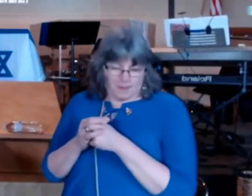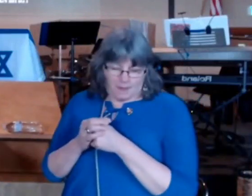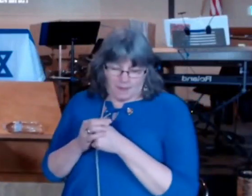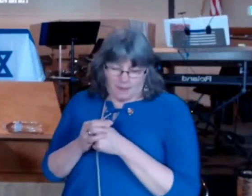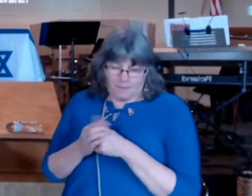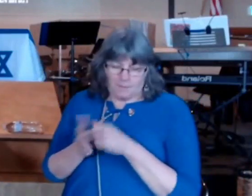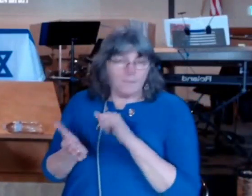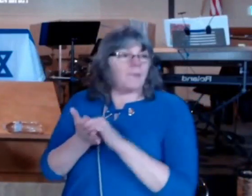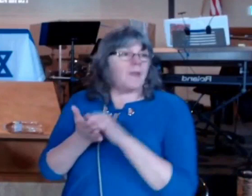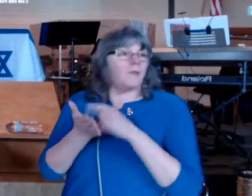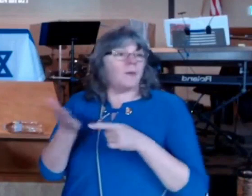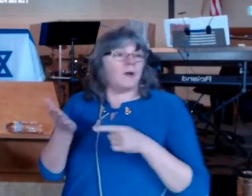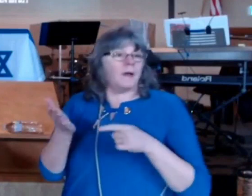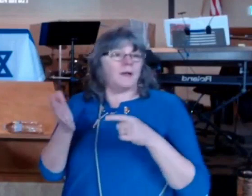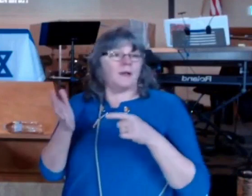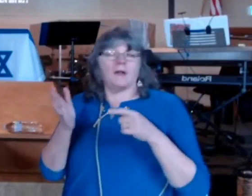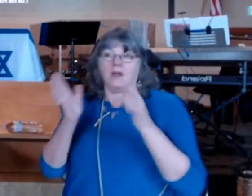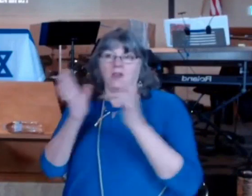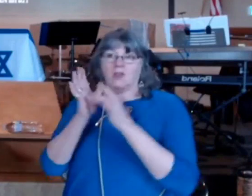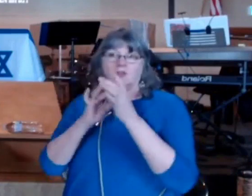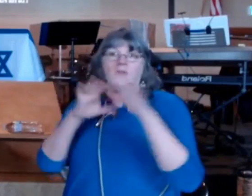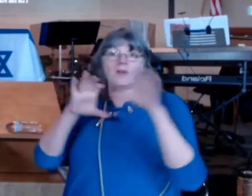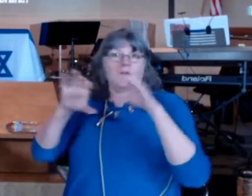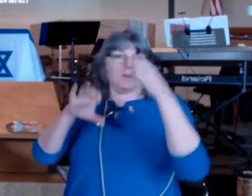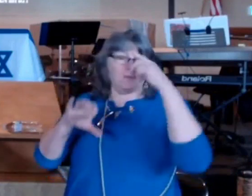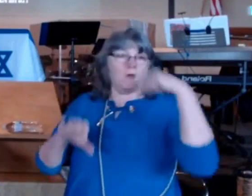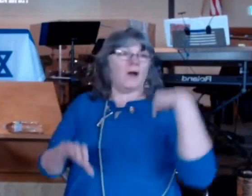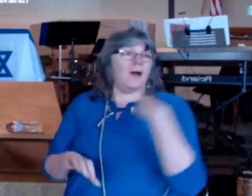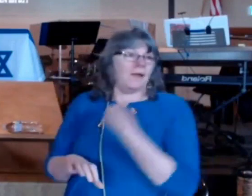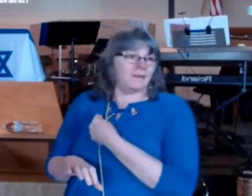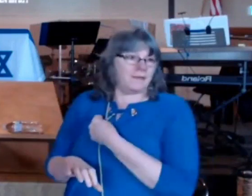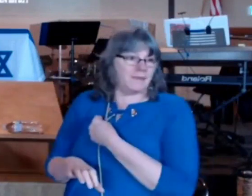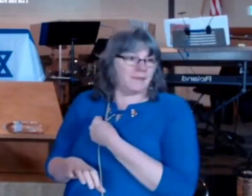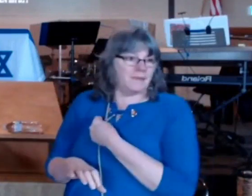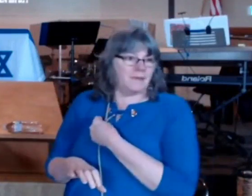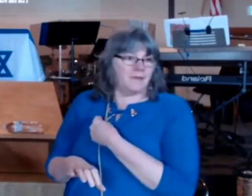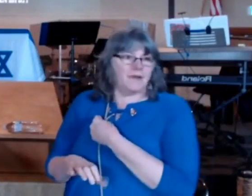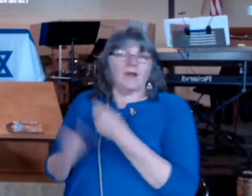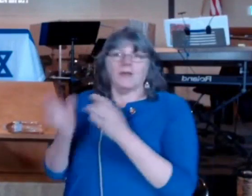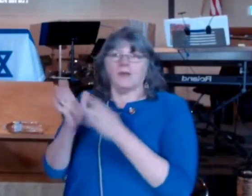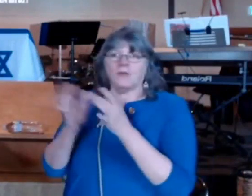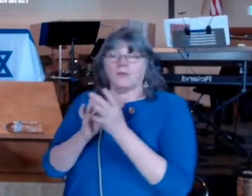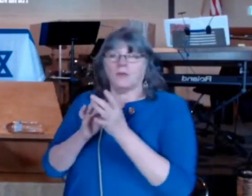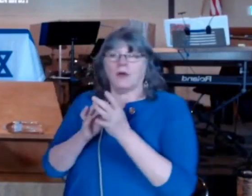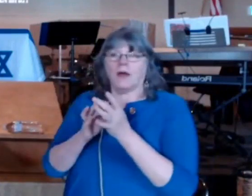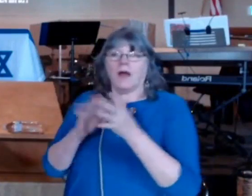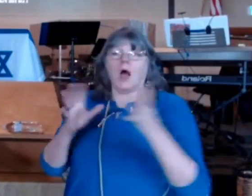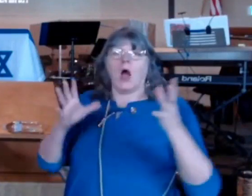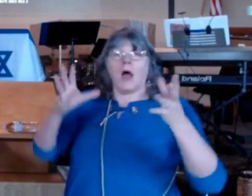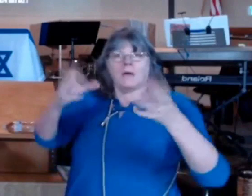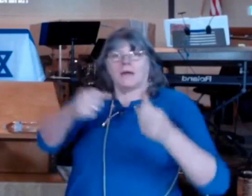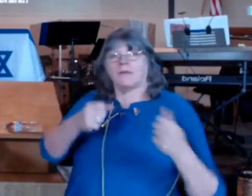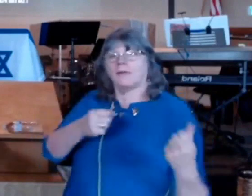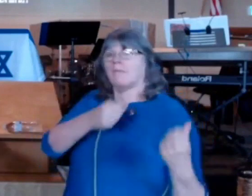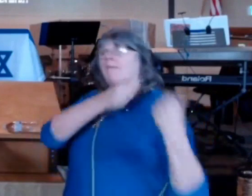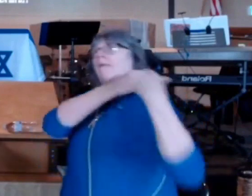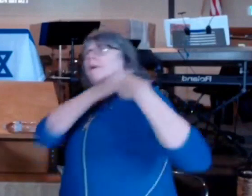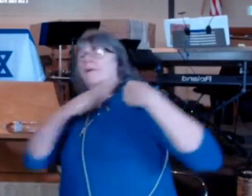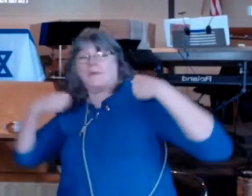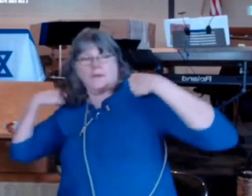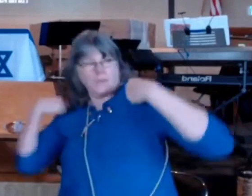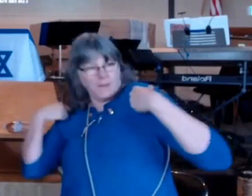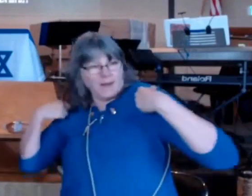that's what Yeshua does for us he straps us on himself so that we're giving life